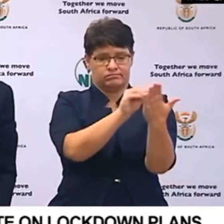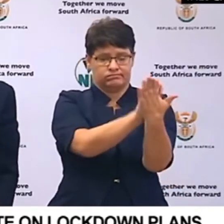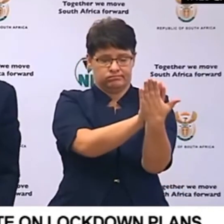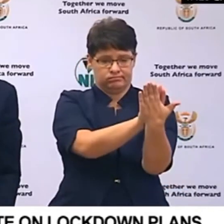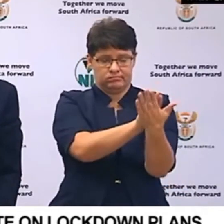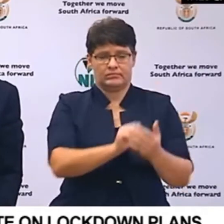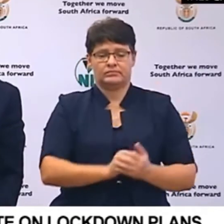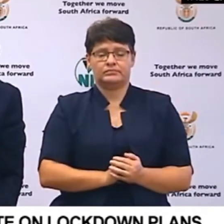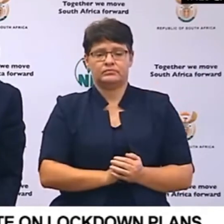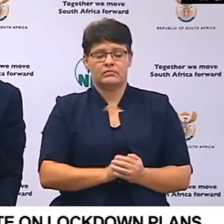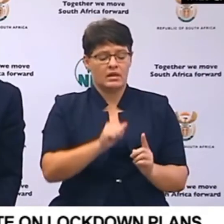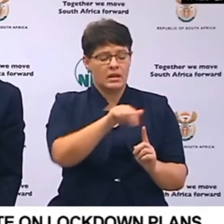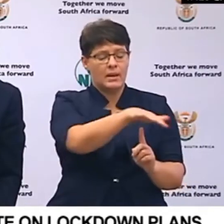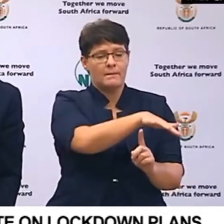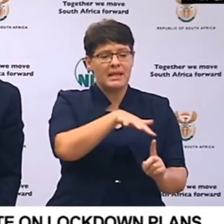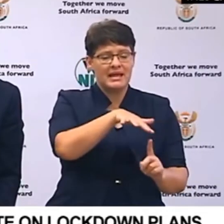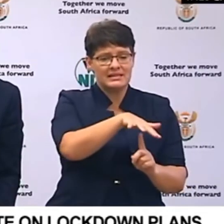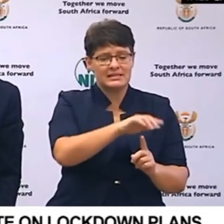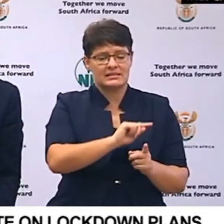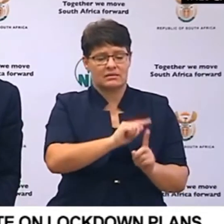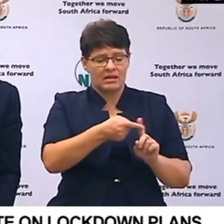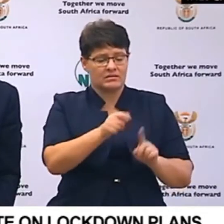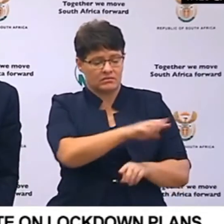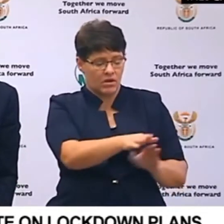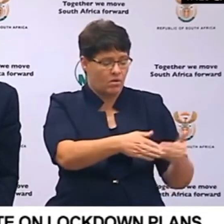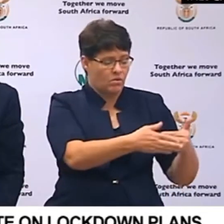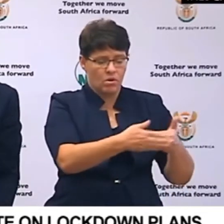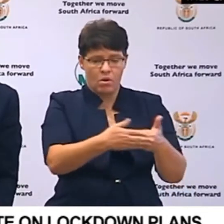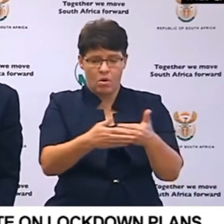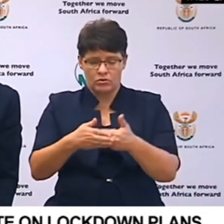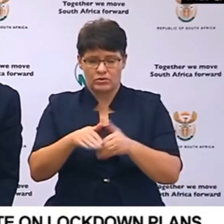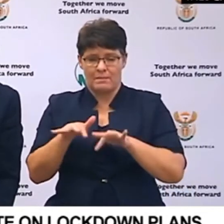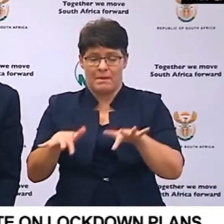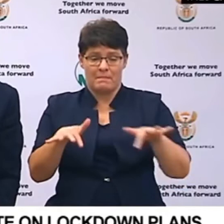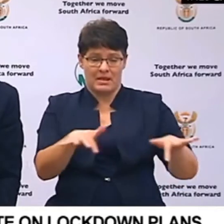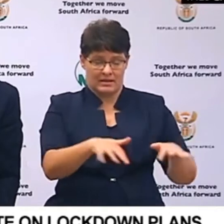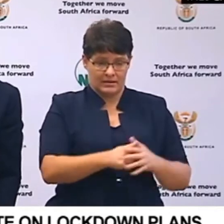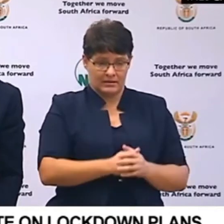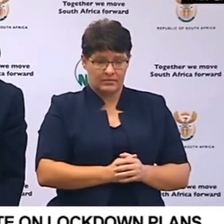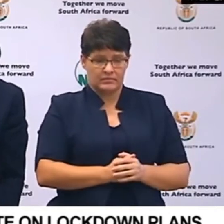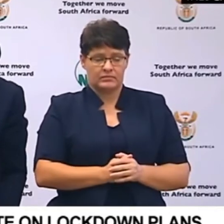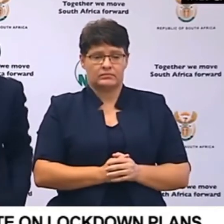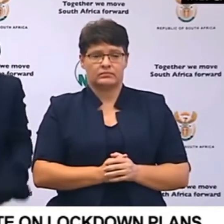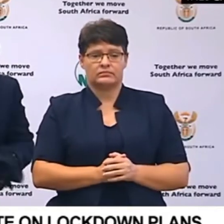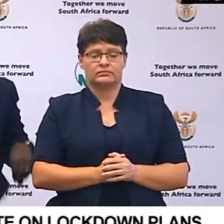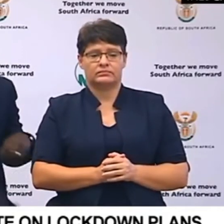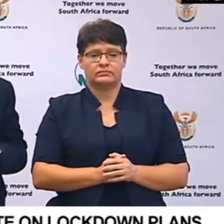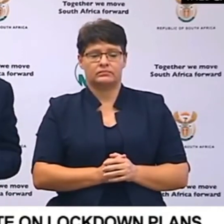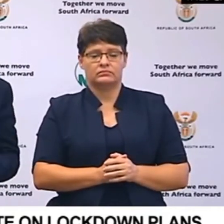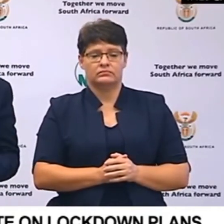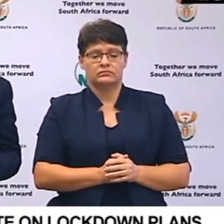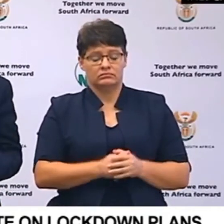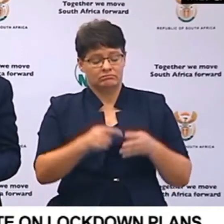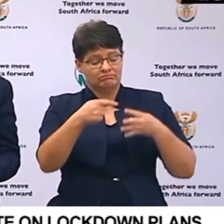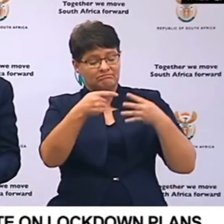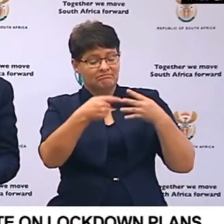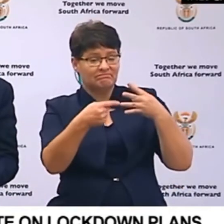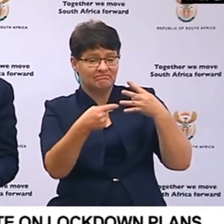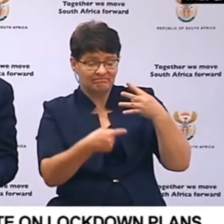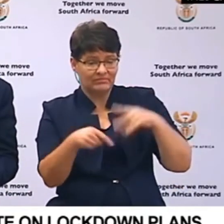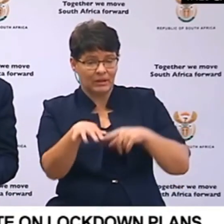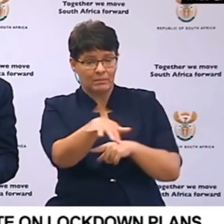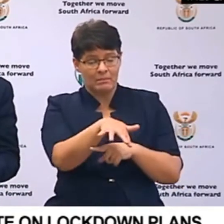and premises closed to the public the foreign places